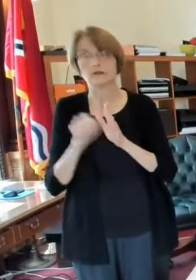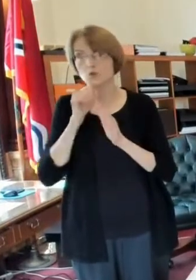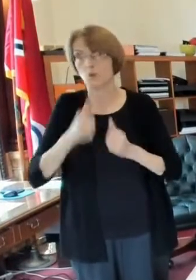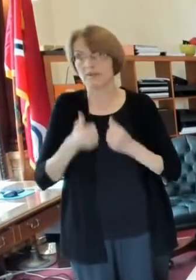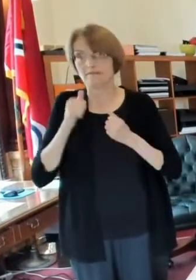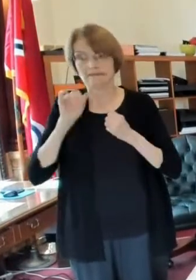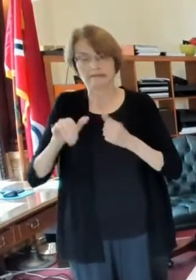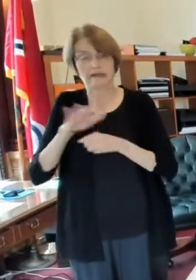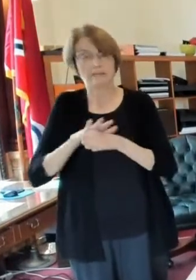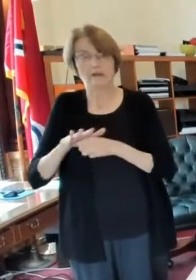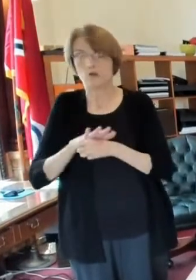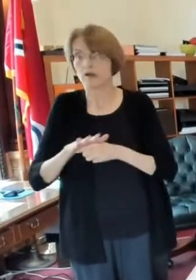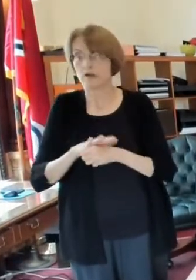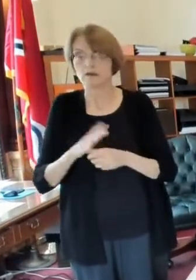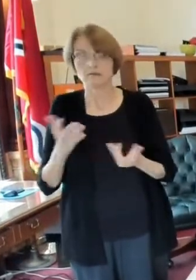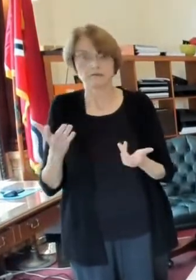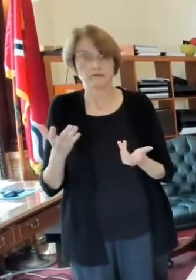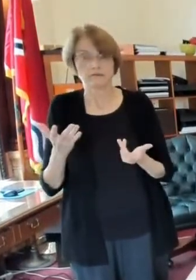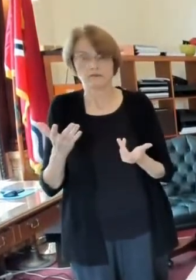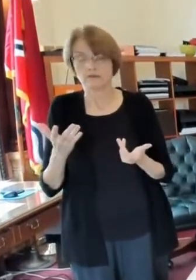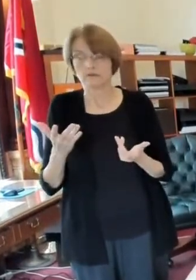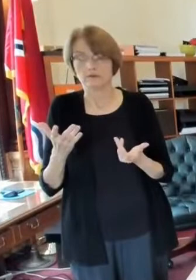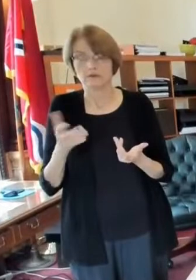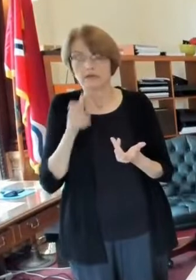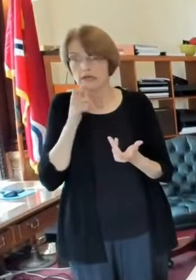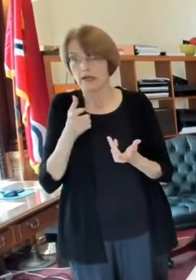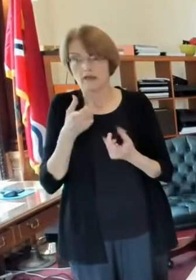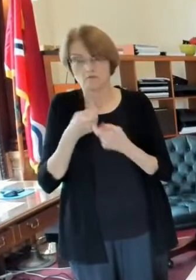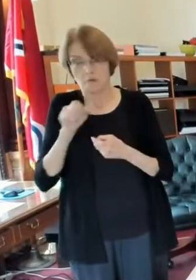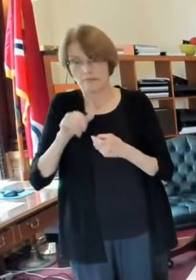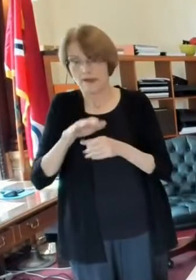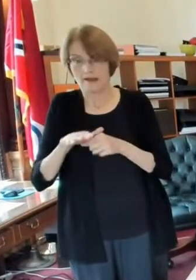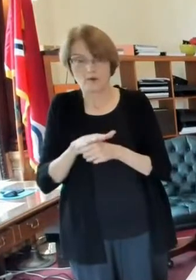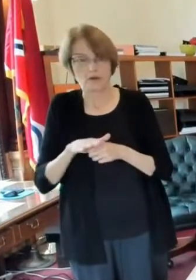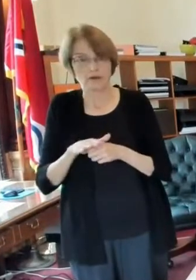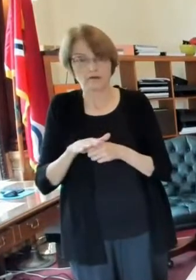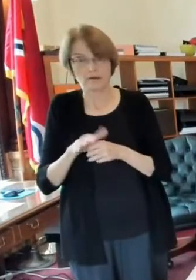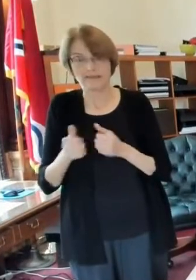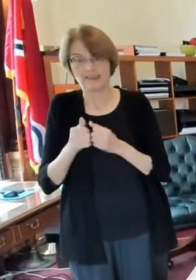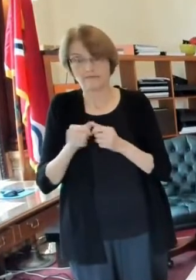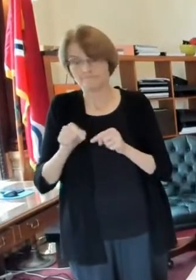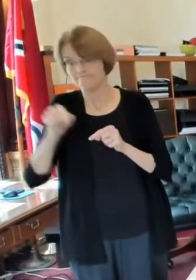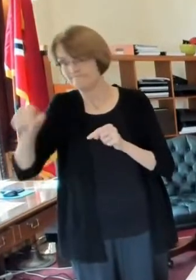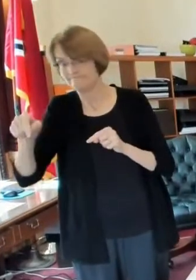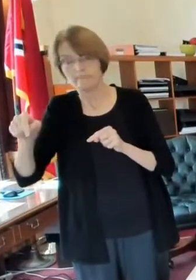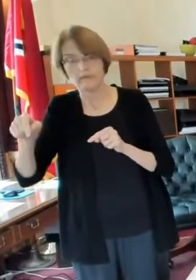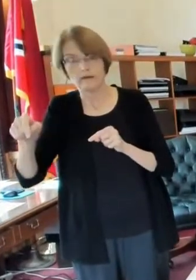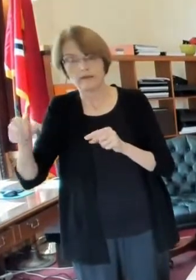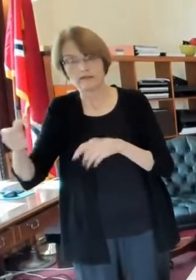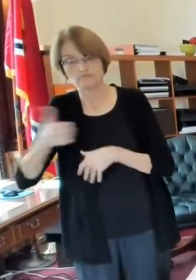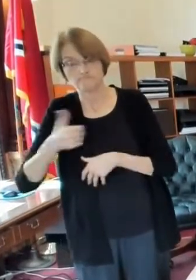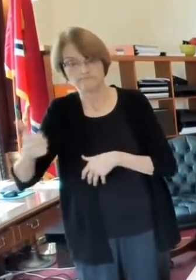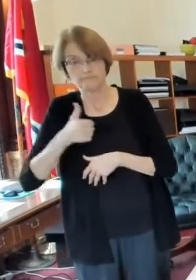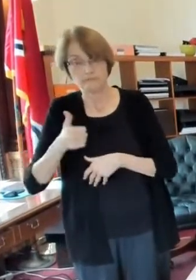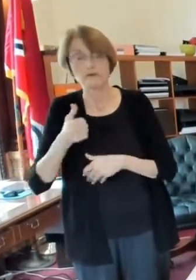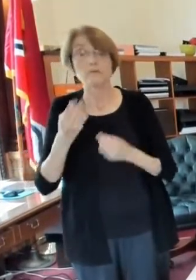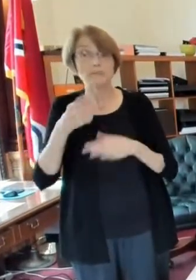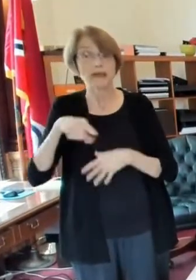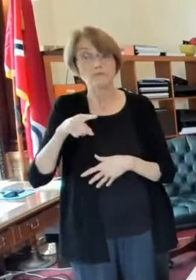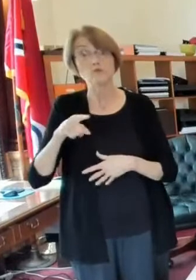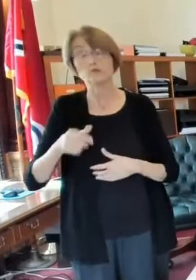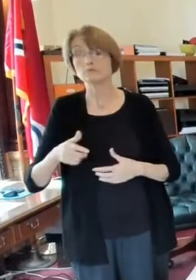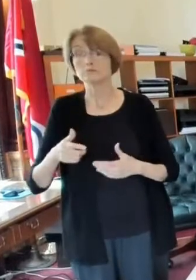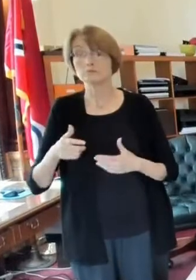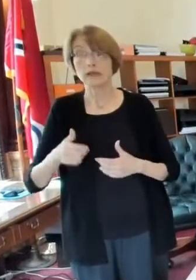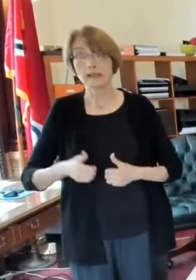and even other states aren't from there don't live there and i bet many of you some of you live in the city